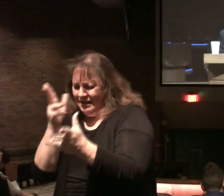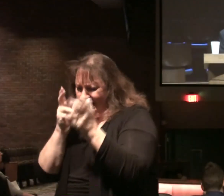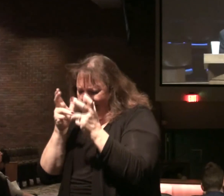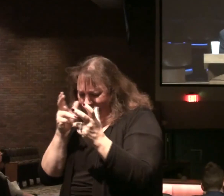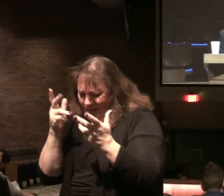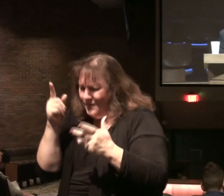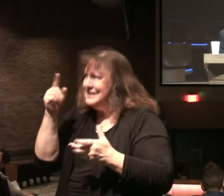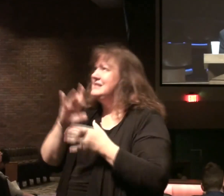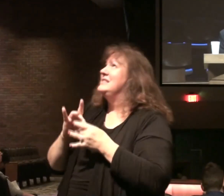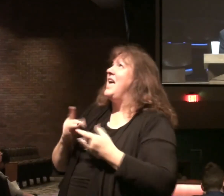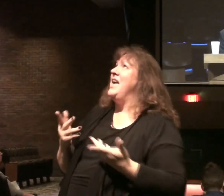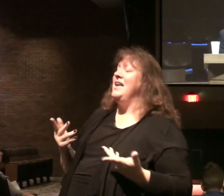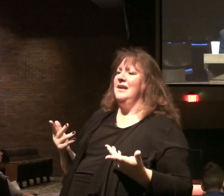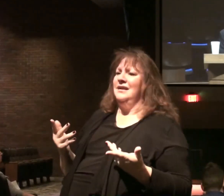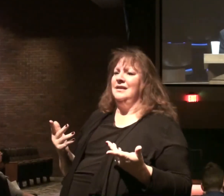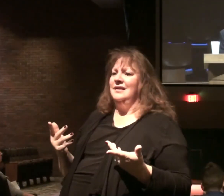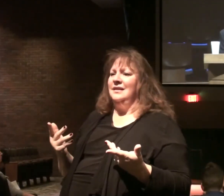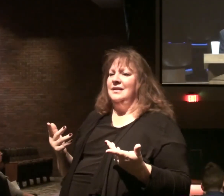says.